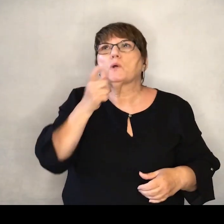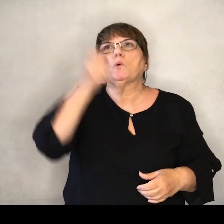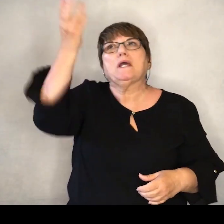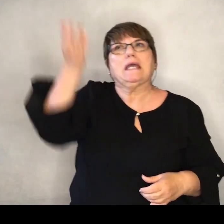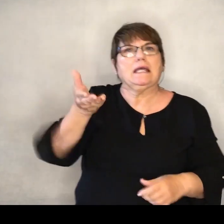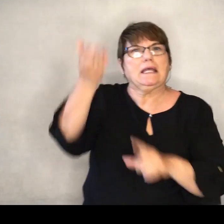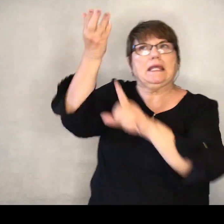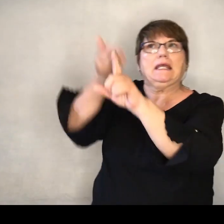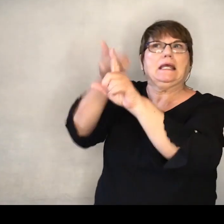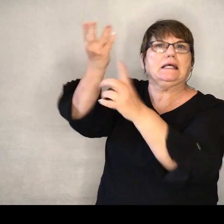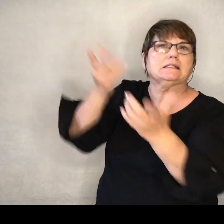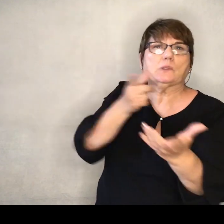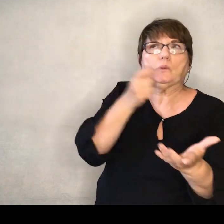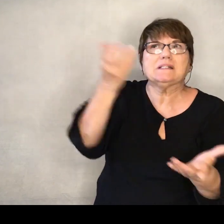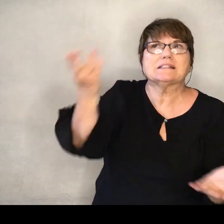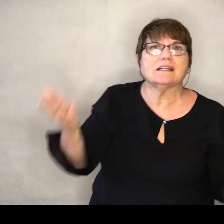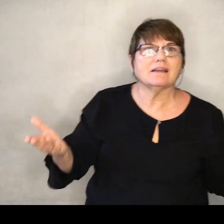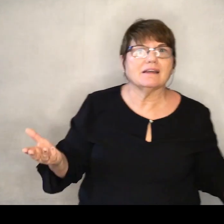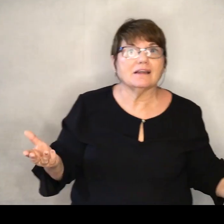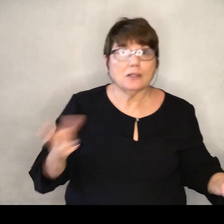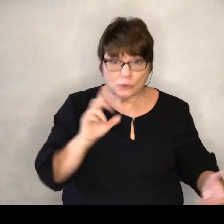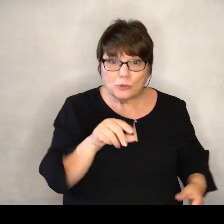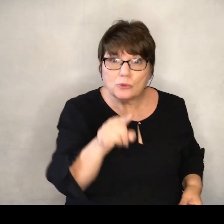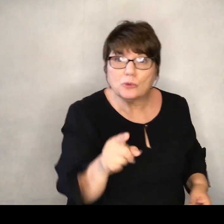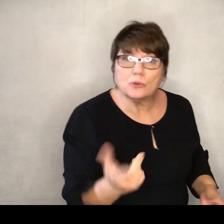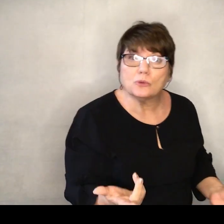is. Do you?